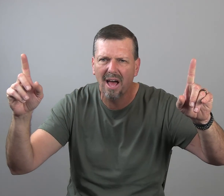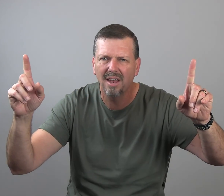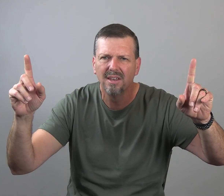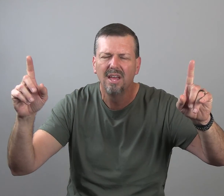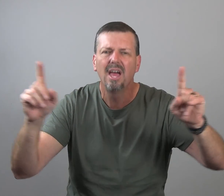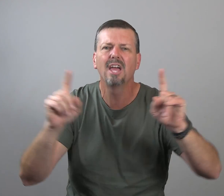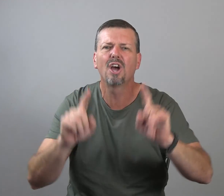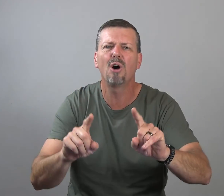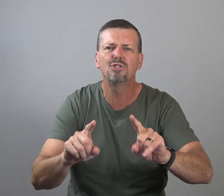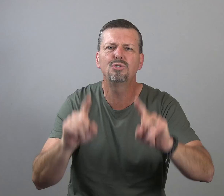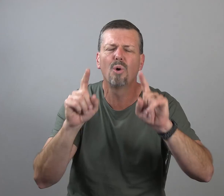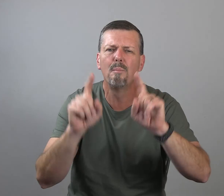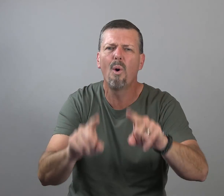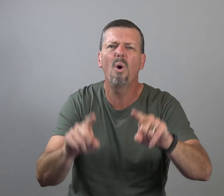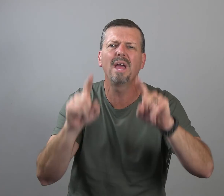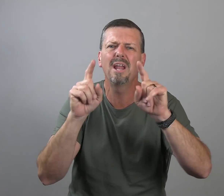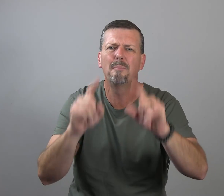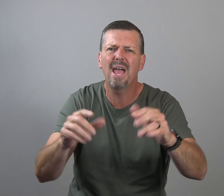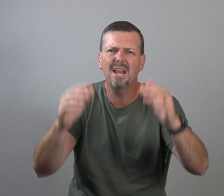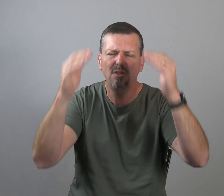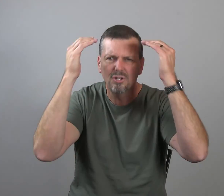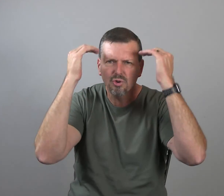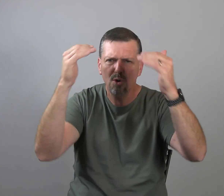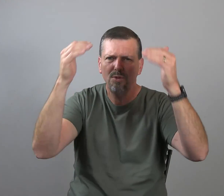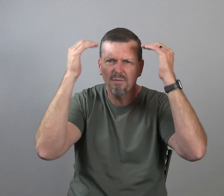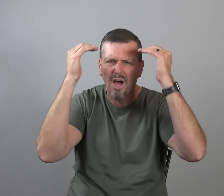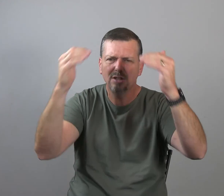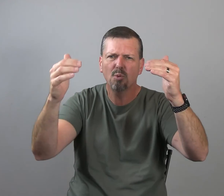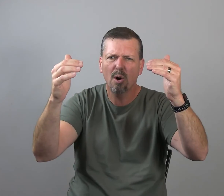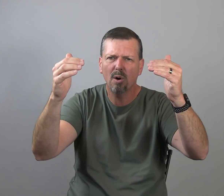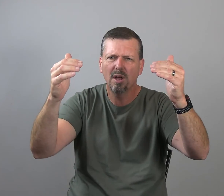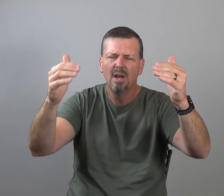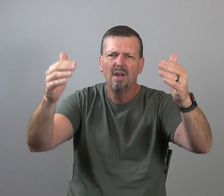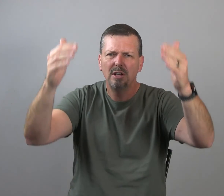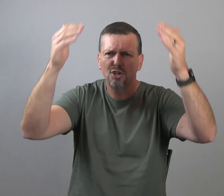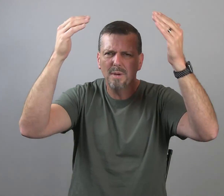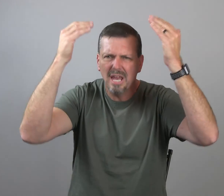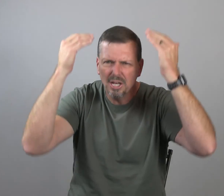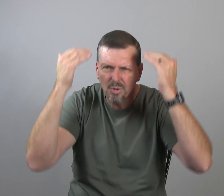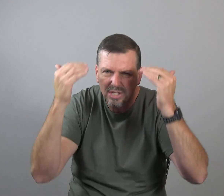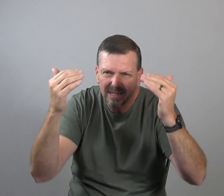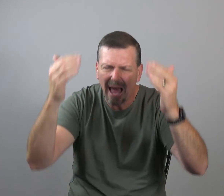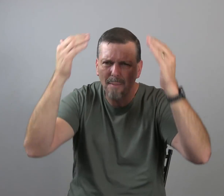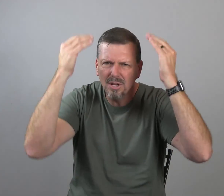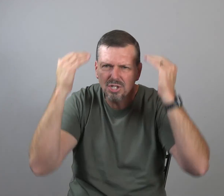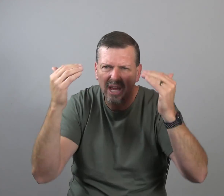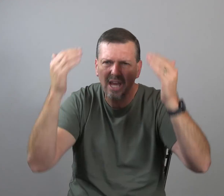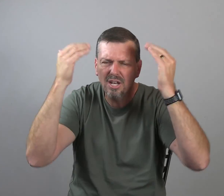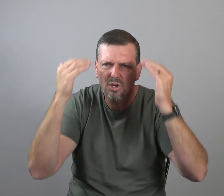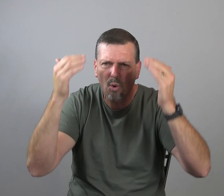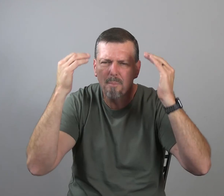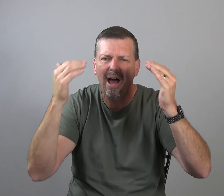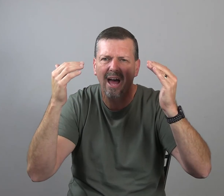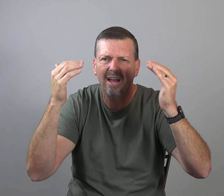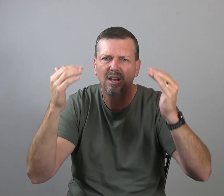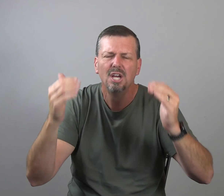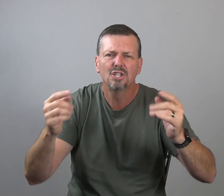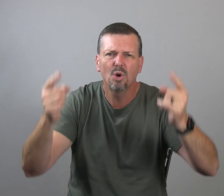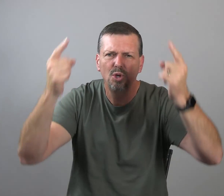mind and cause you to abort and abandon the truth of God's word that you're beginning to establish in your mind so